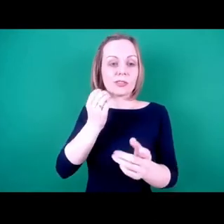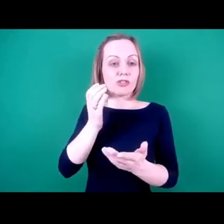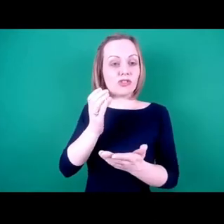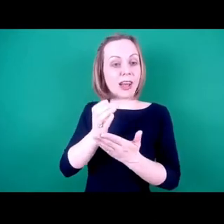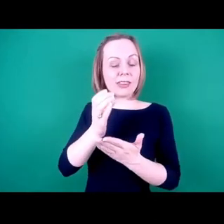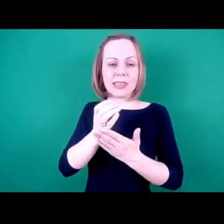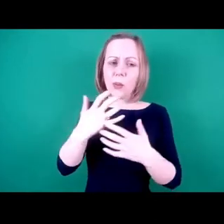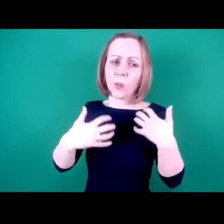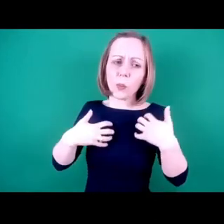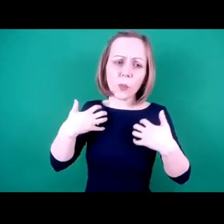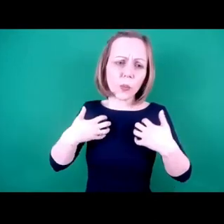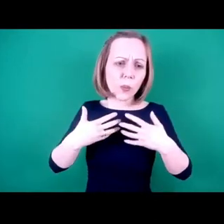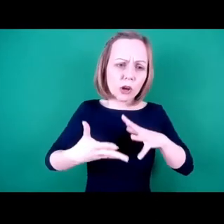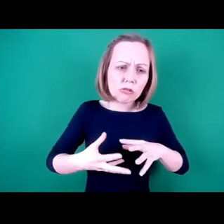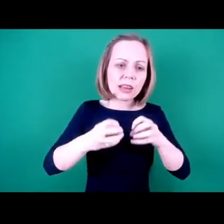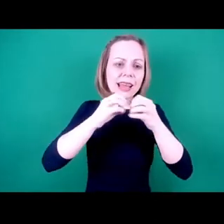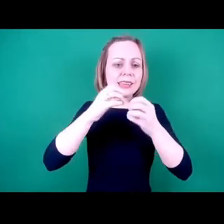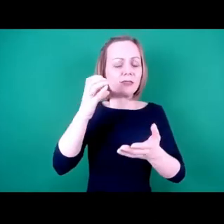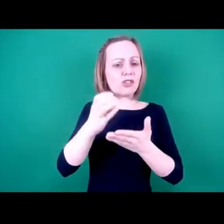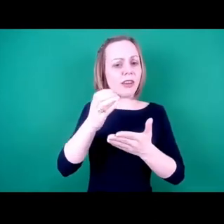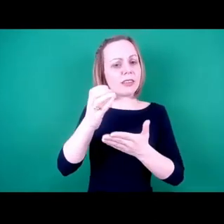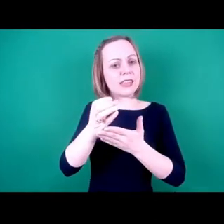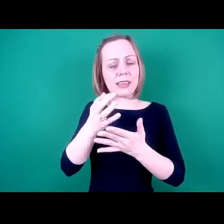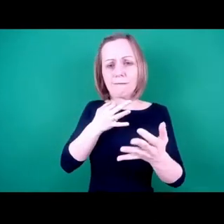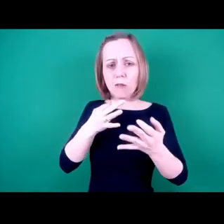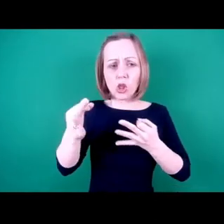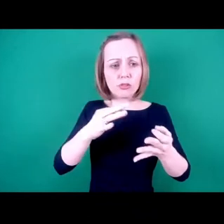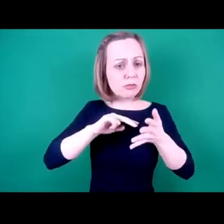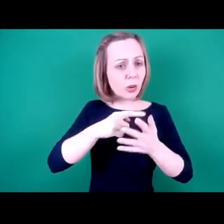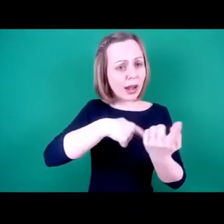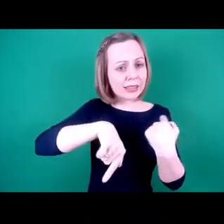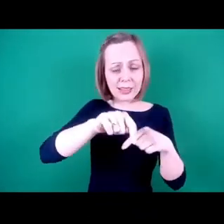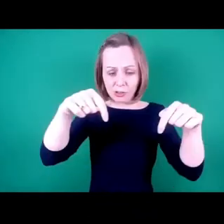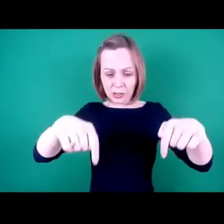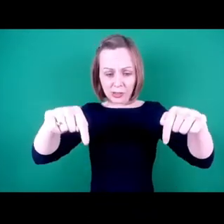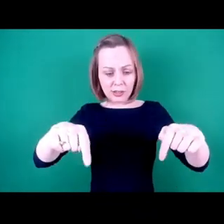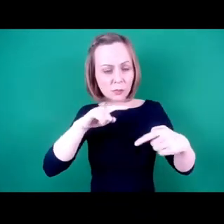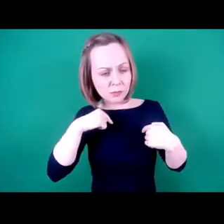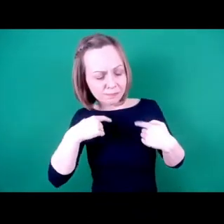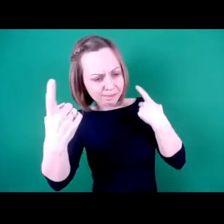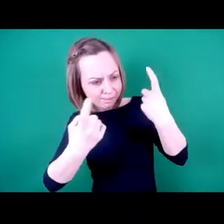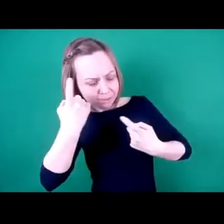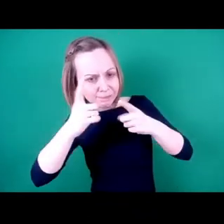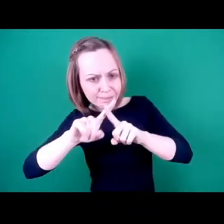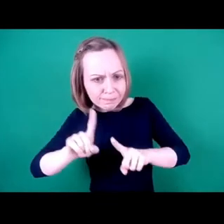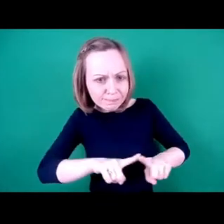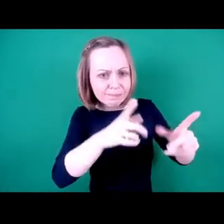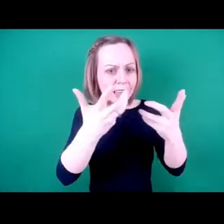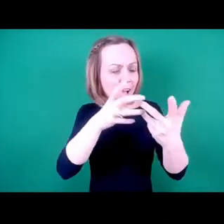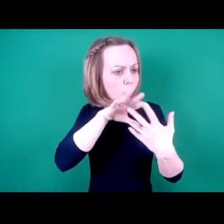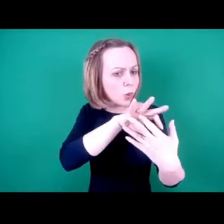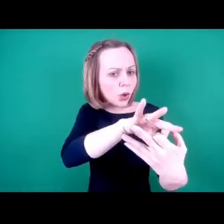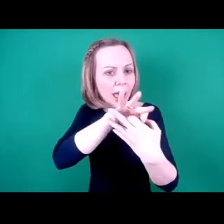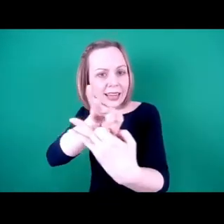organisations in Milton Keynes continue to find extraordinary and innovative ways to reach out and connect